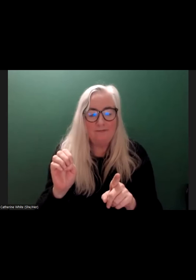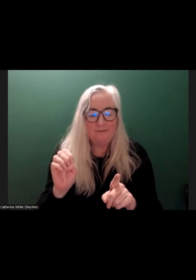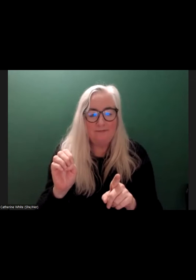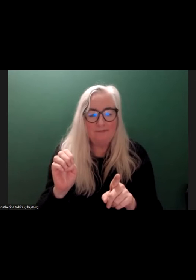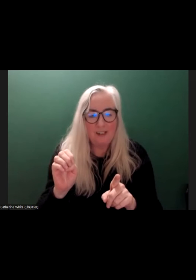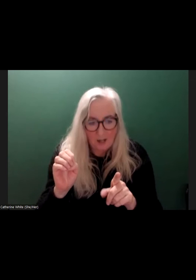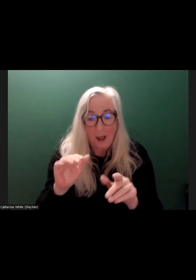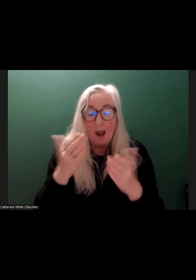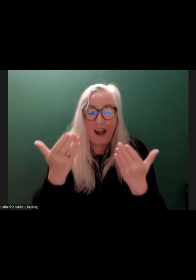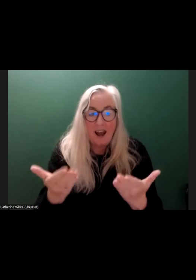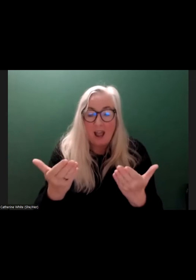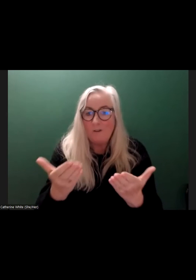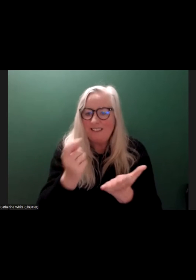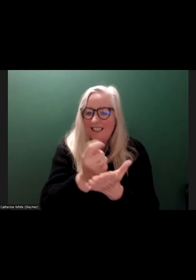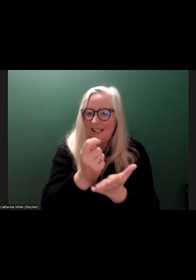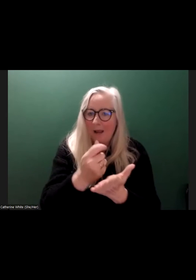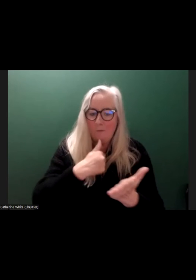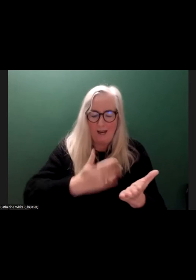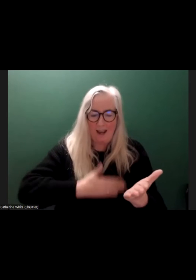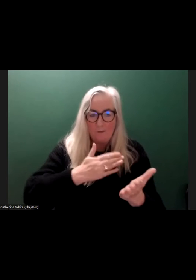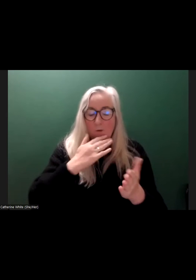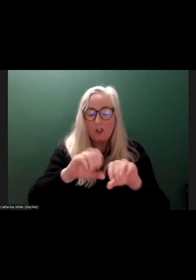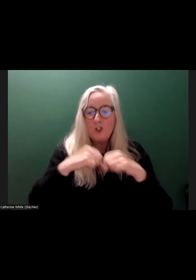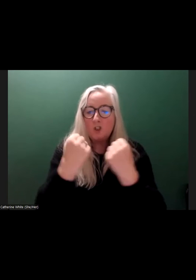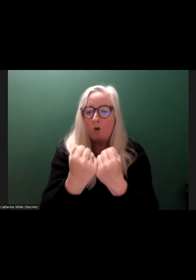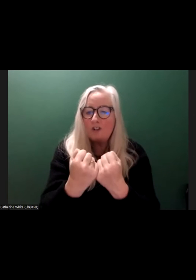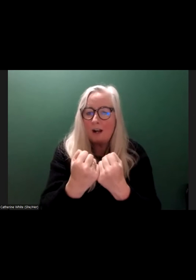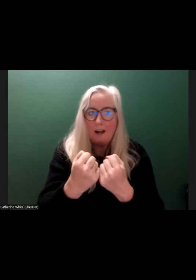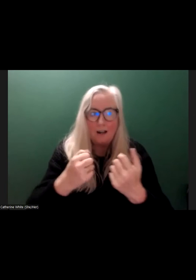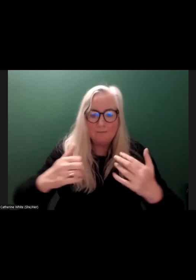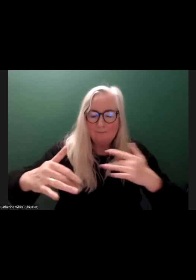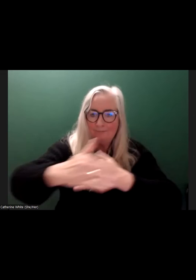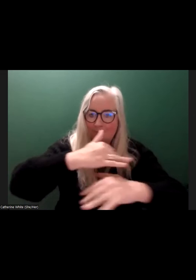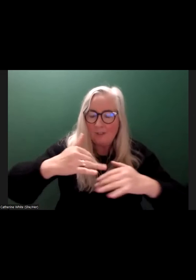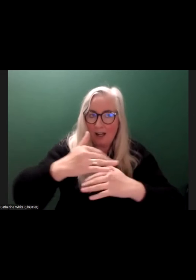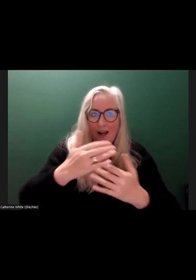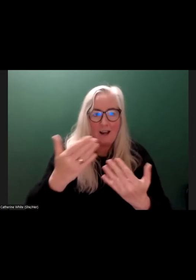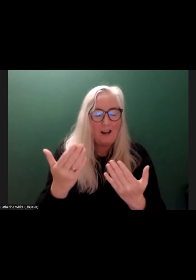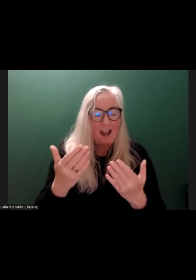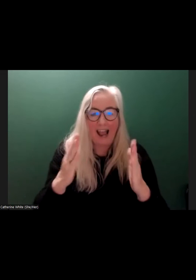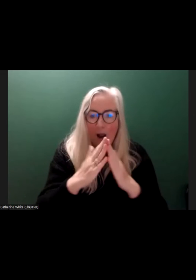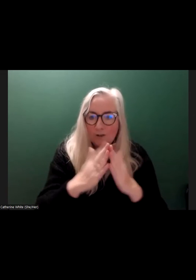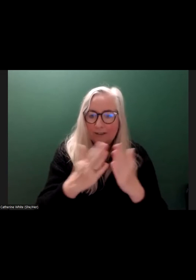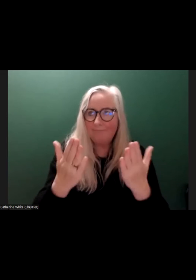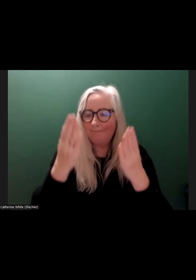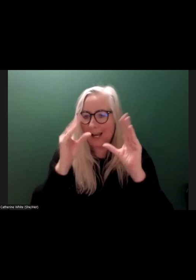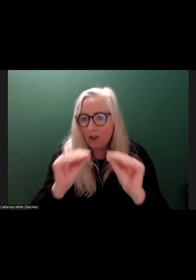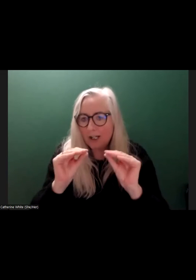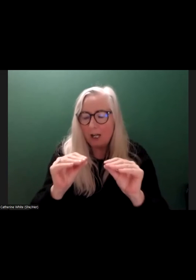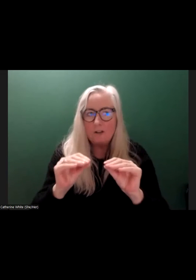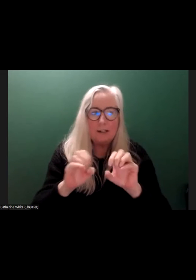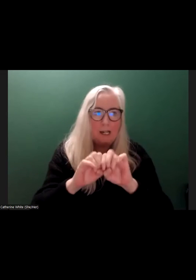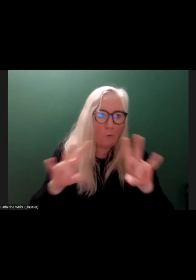Maybe it's the time we live in. But as I said, the social contracts are under threat. Whether it's housing, education, equality.